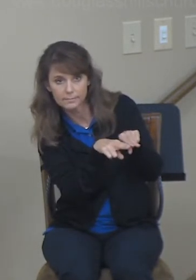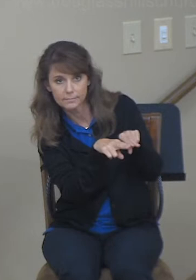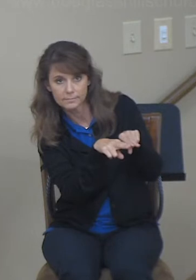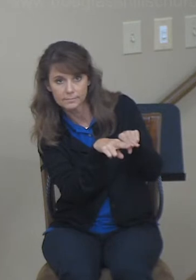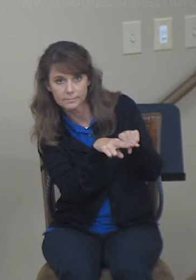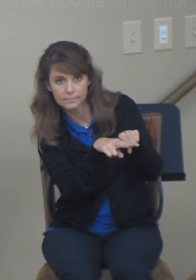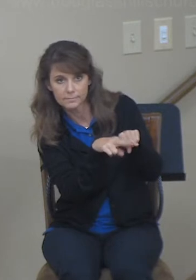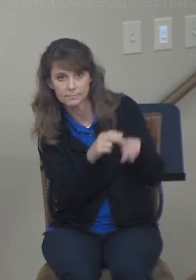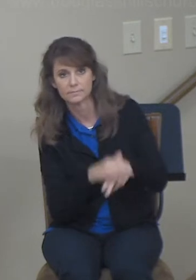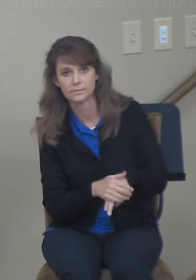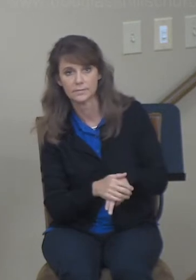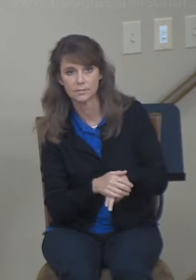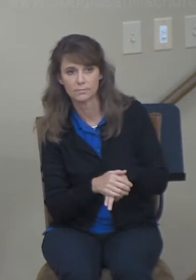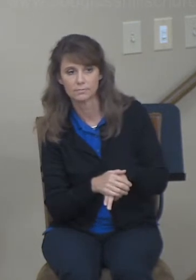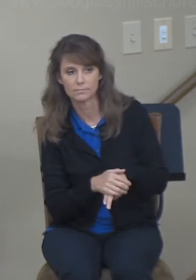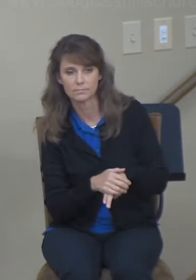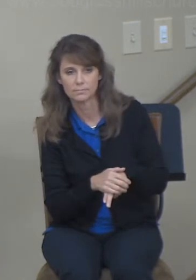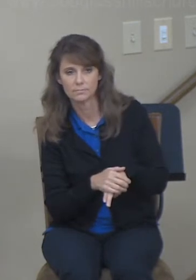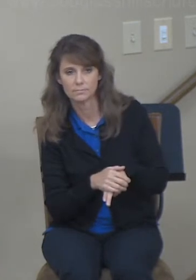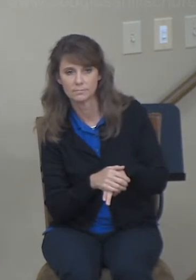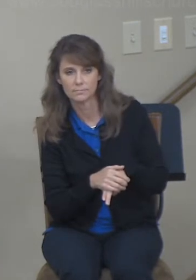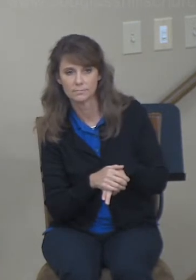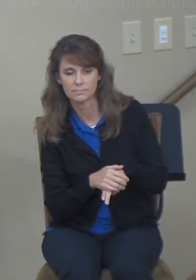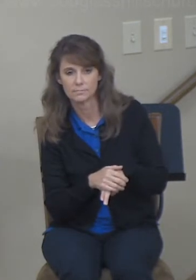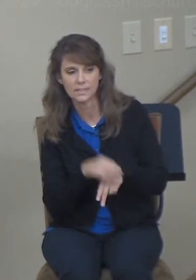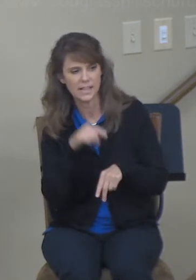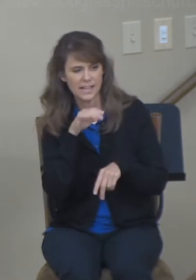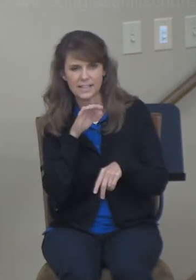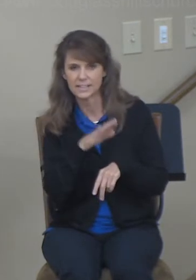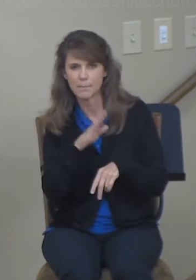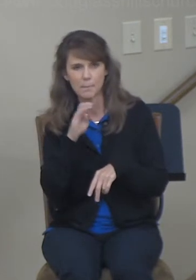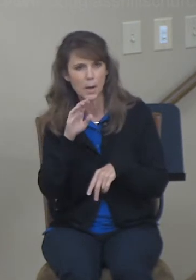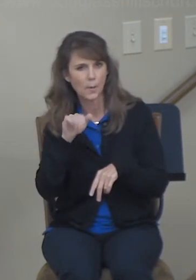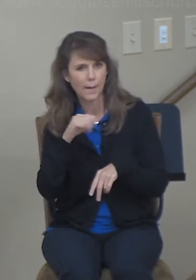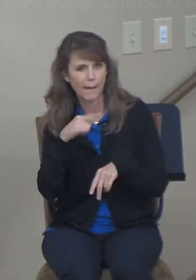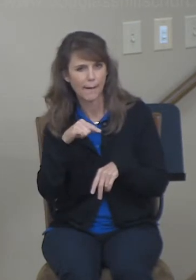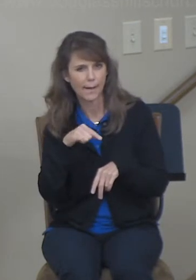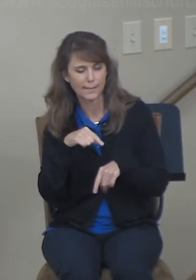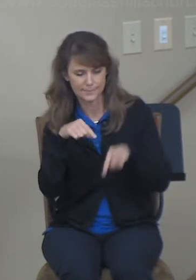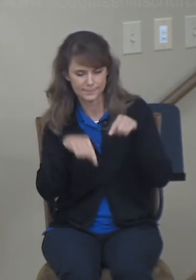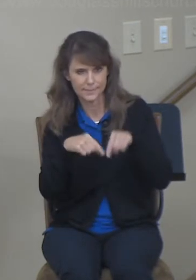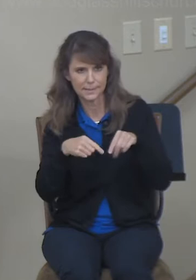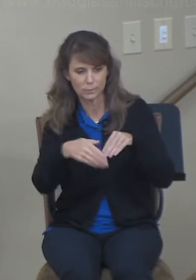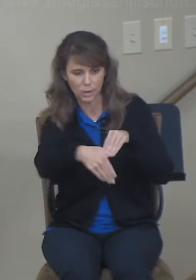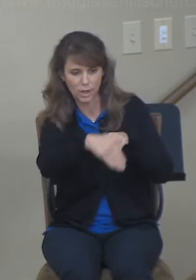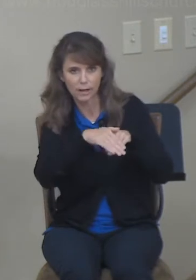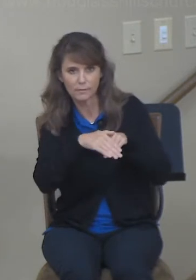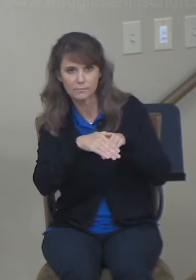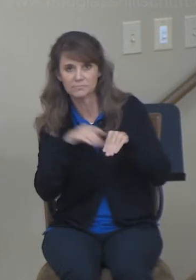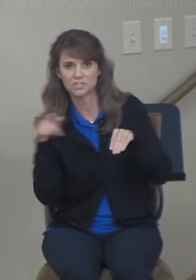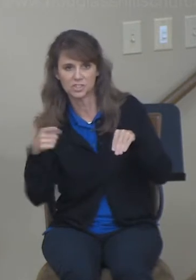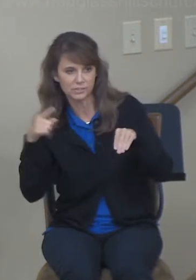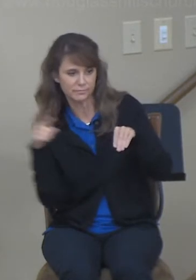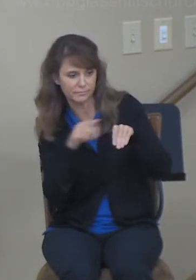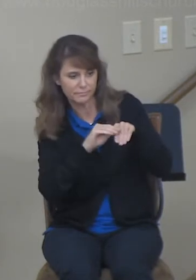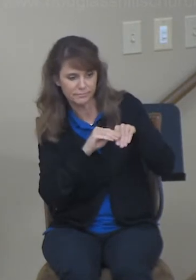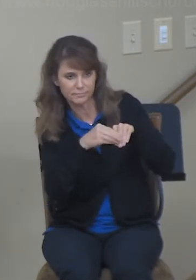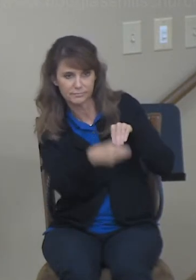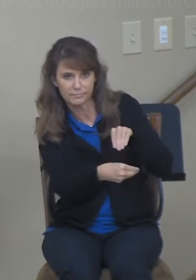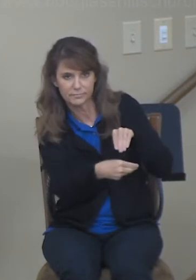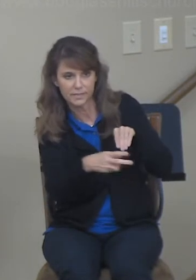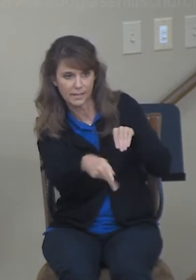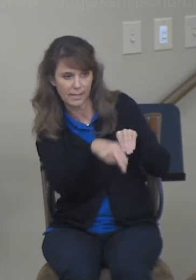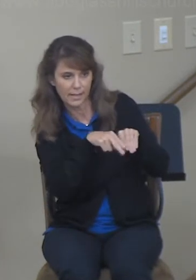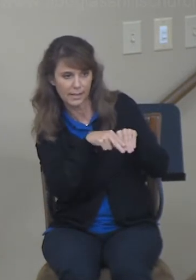It's kind of alarming. There are people, the ideas range all over the place. For something very illicit to just